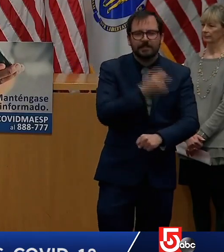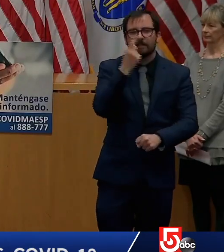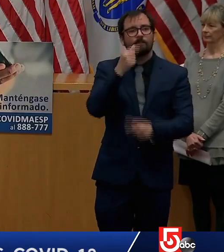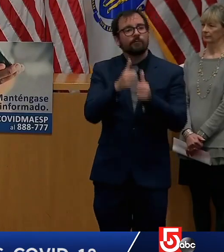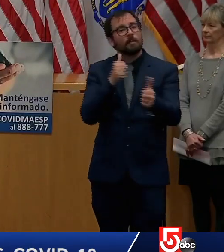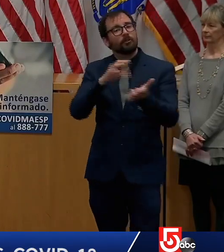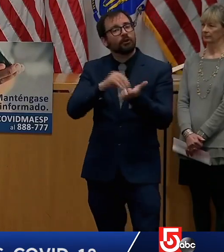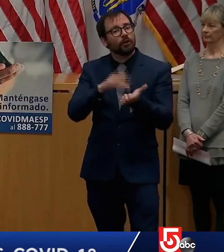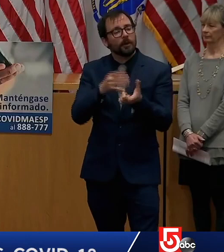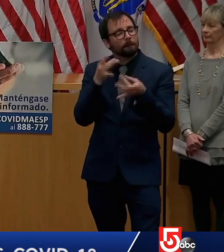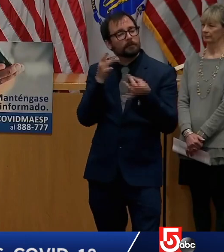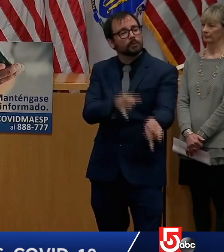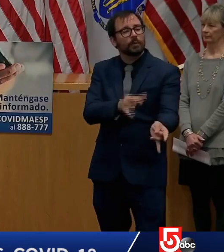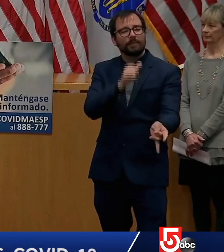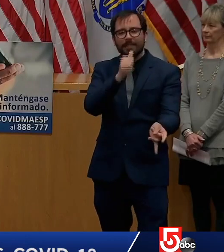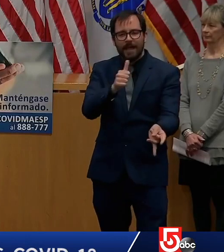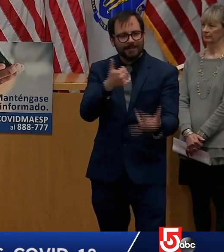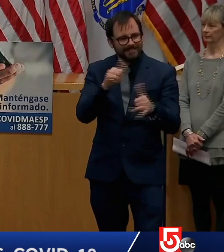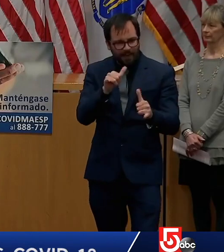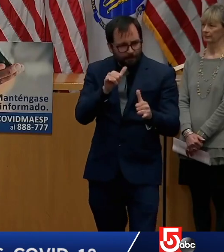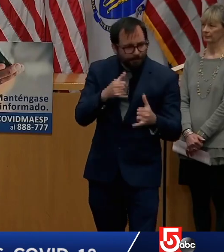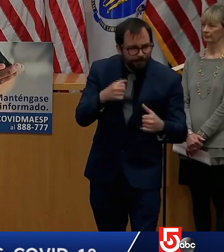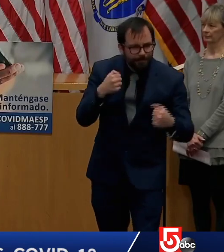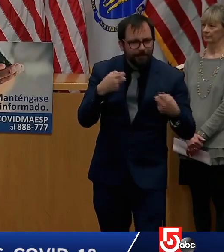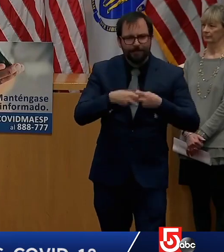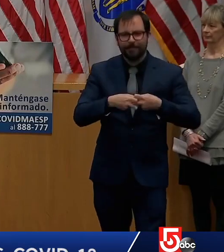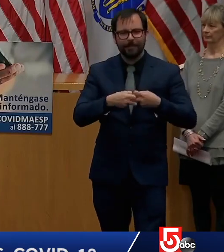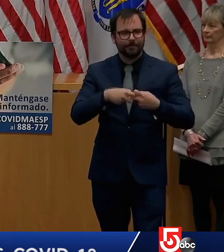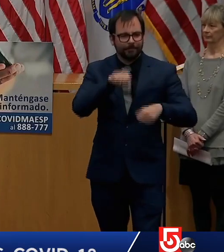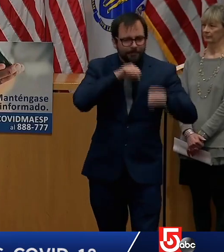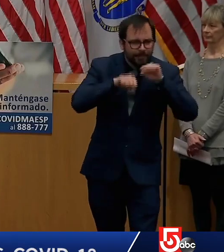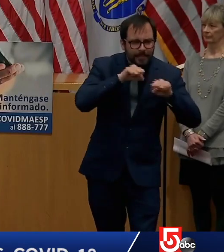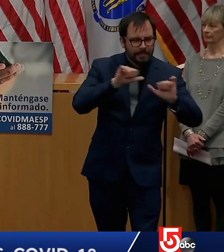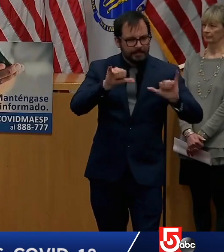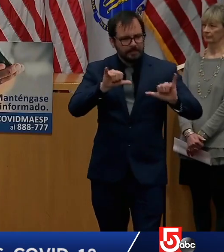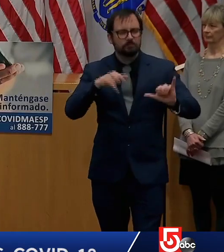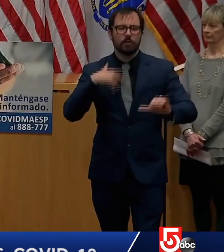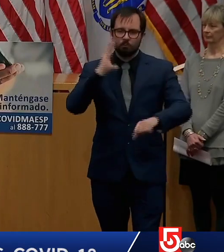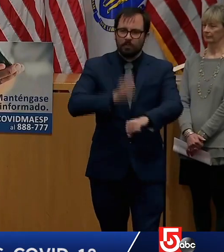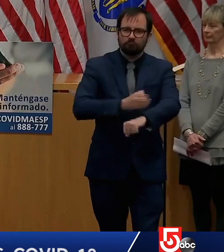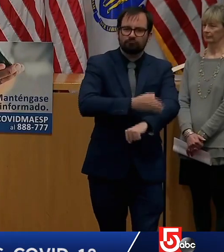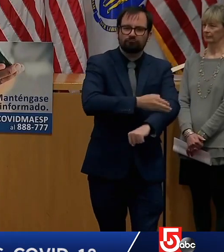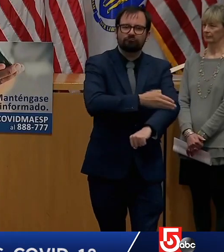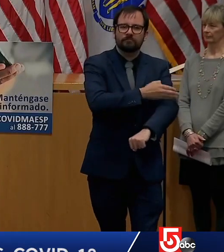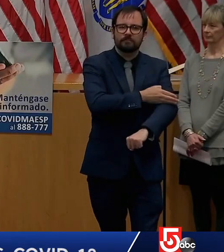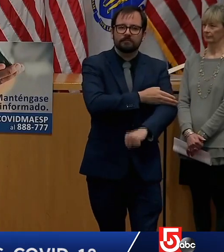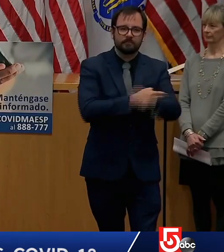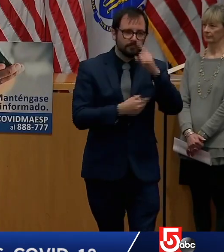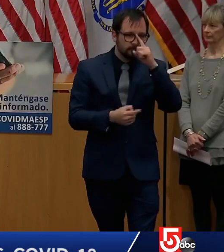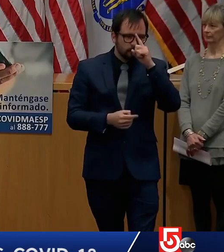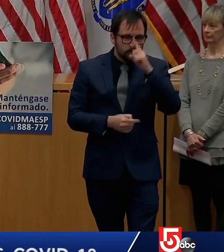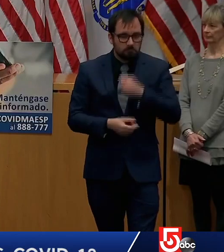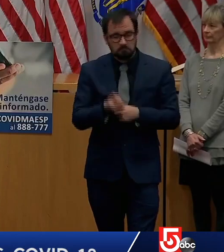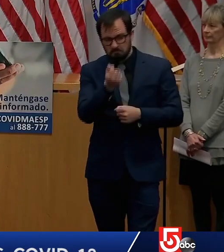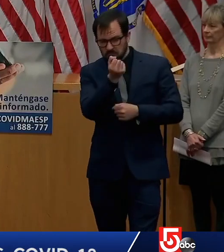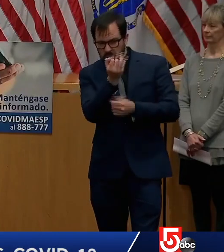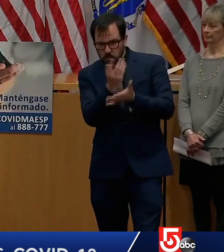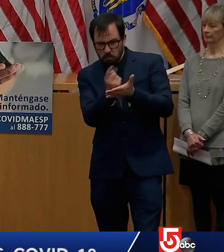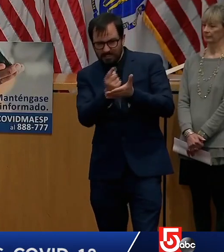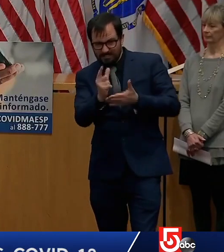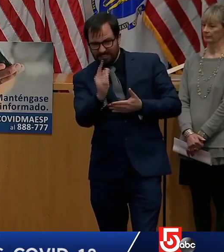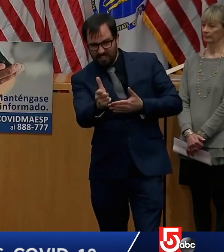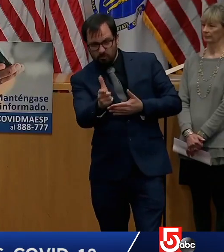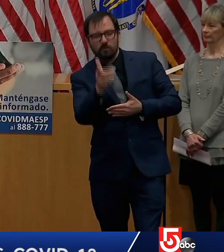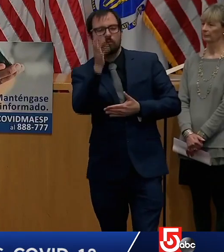that. Later this week, I expect to issue additional guidance about remote learning to help students and teachers continue their